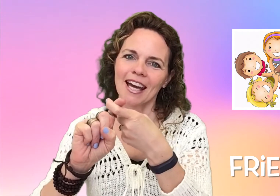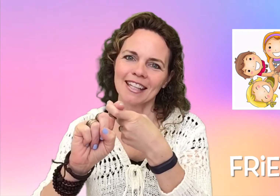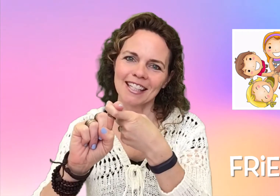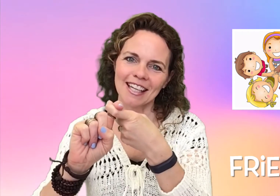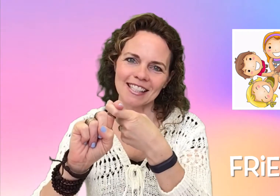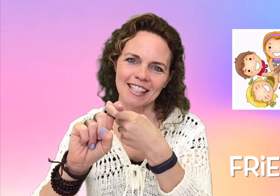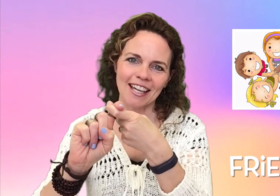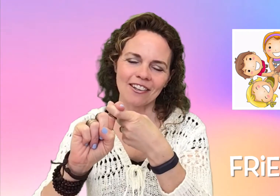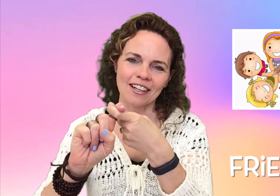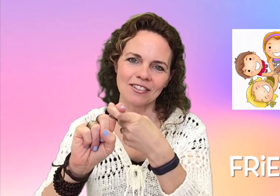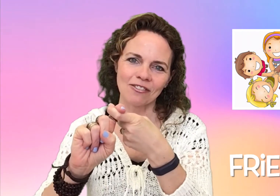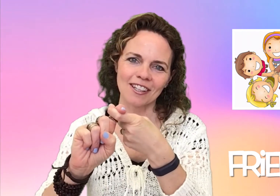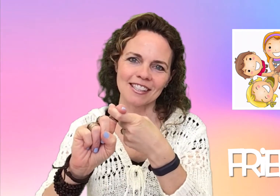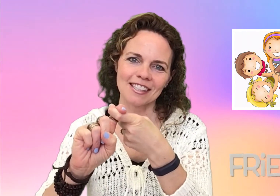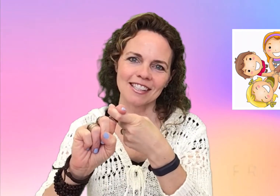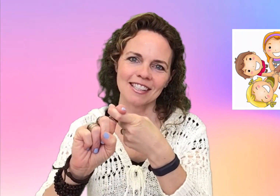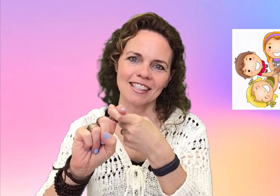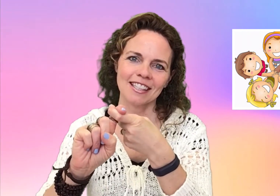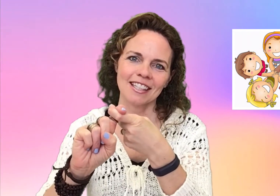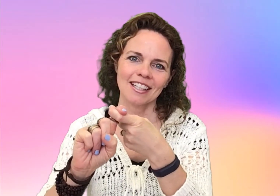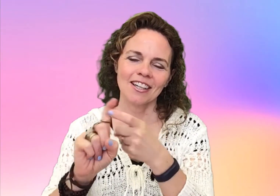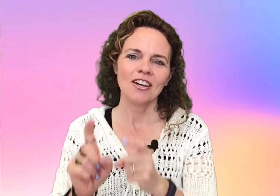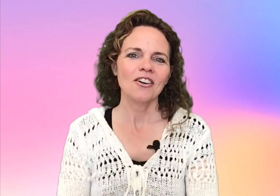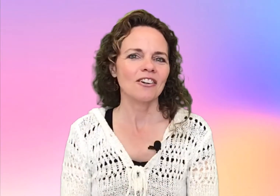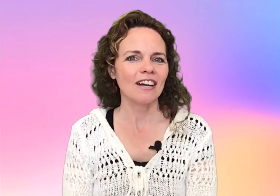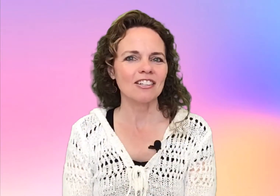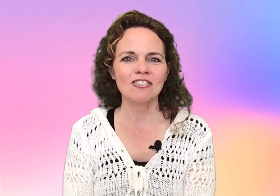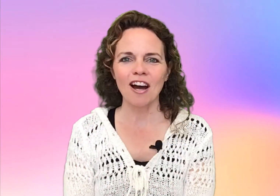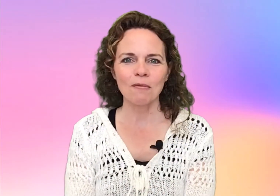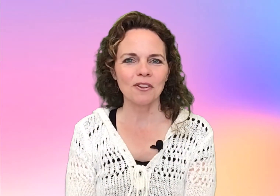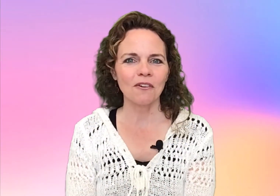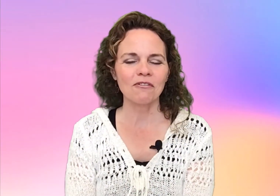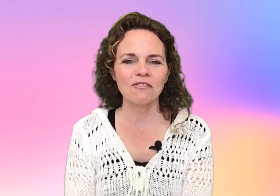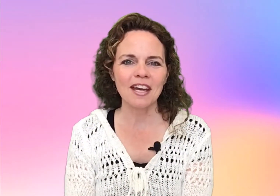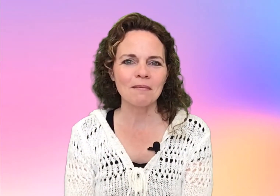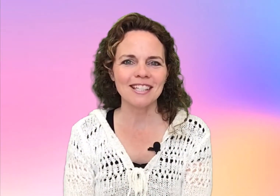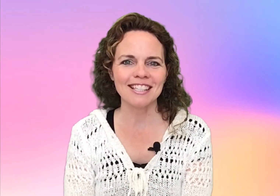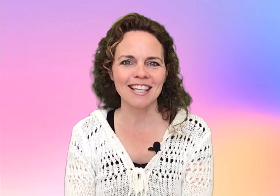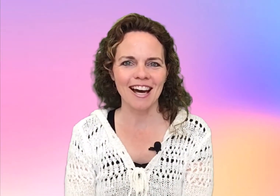And they get together as friends. Great job with your family signs.